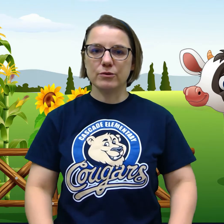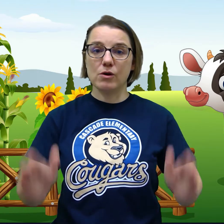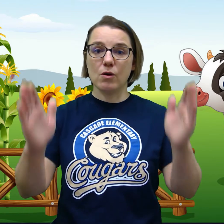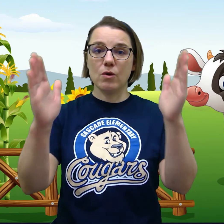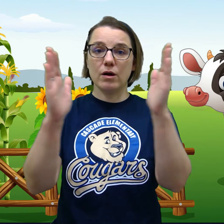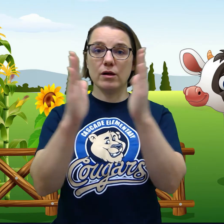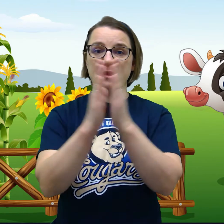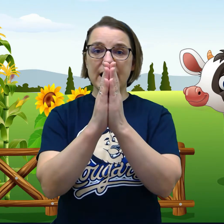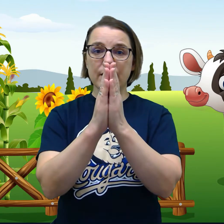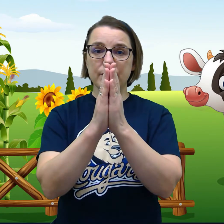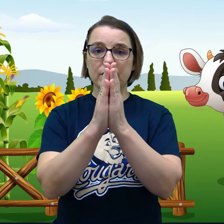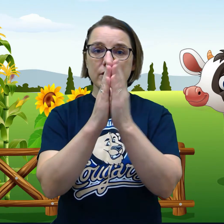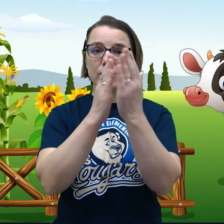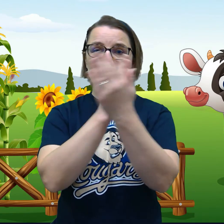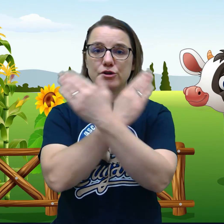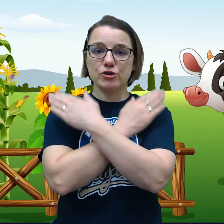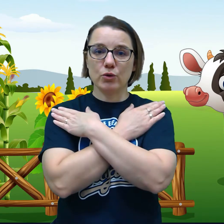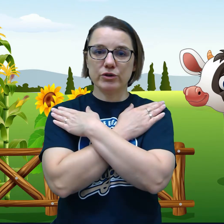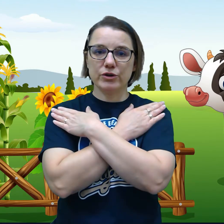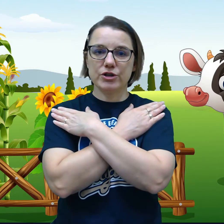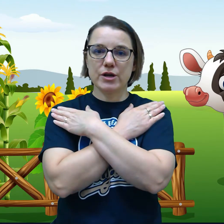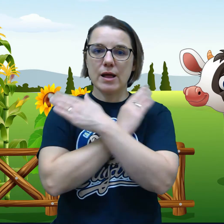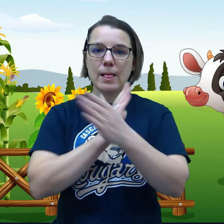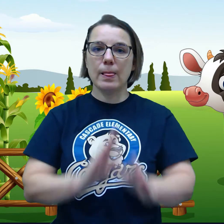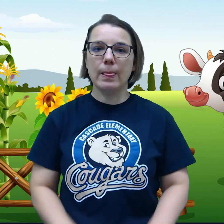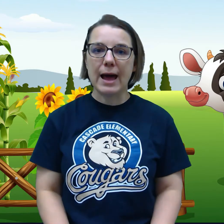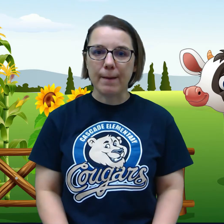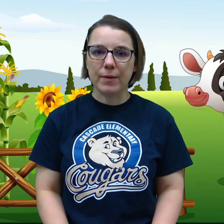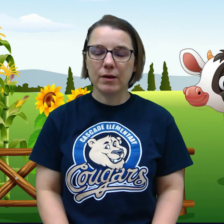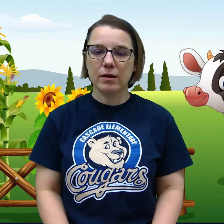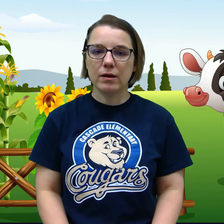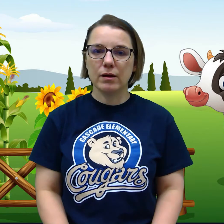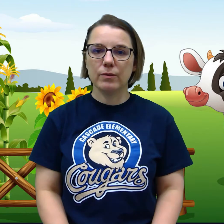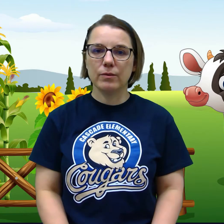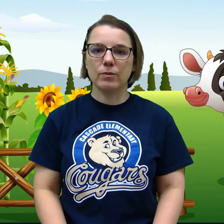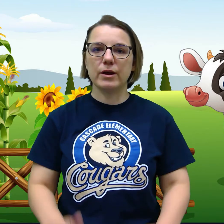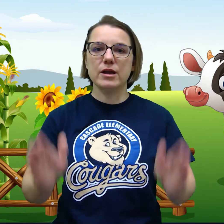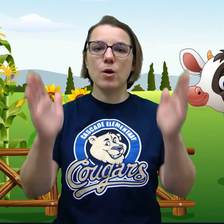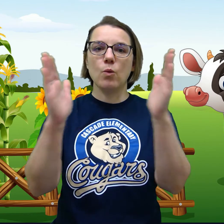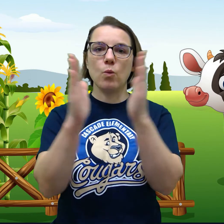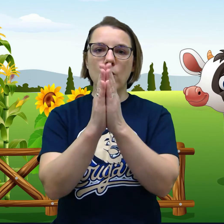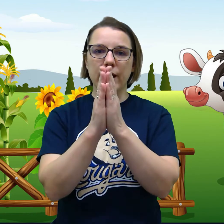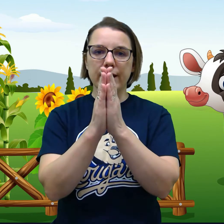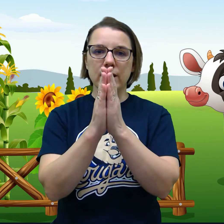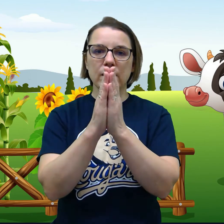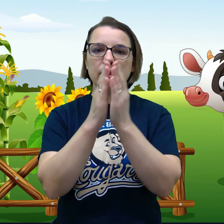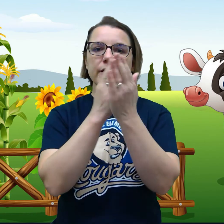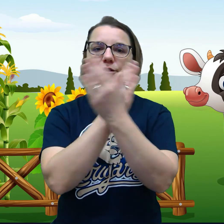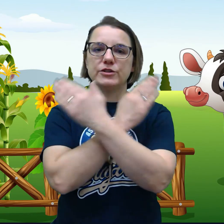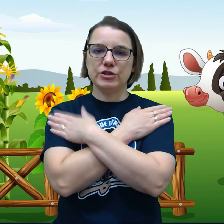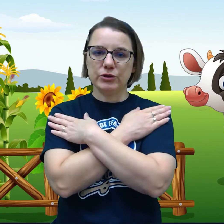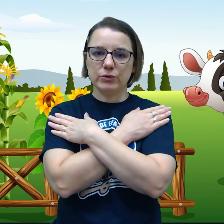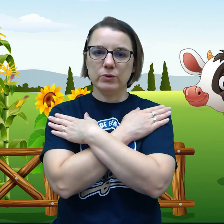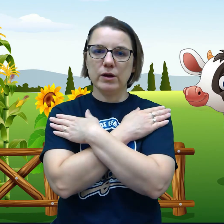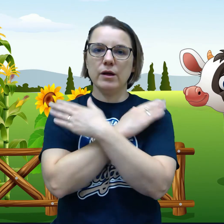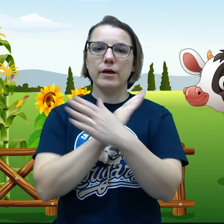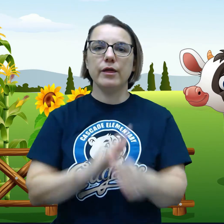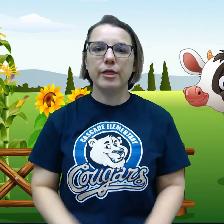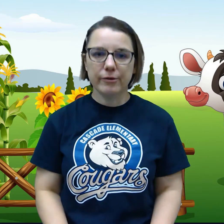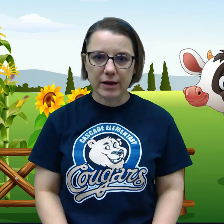So we'll go clap, shoulders, lap. Ready? One, two, three.